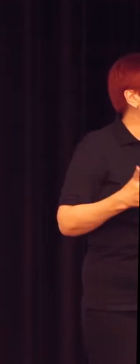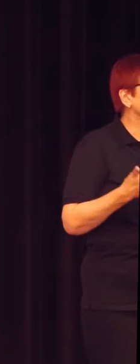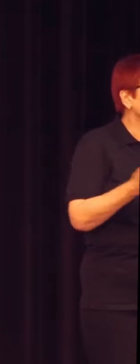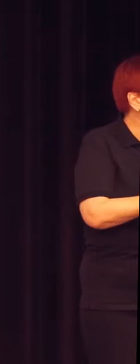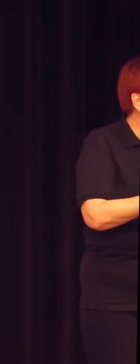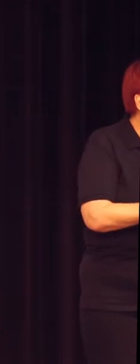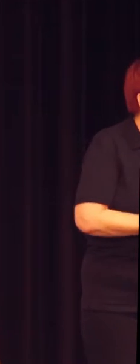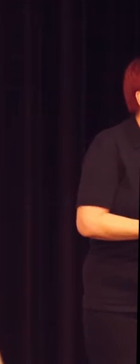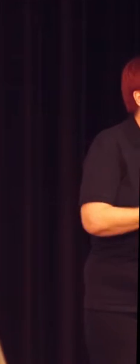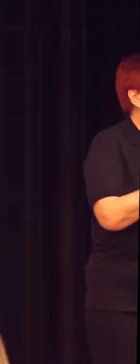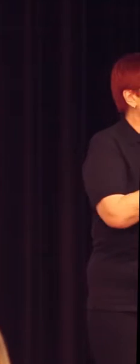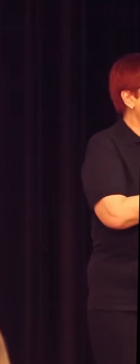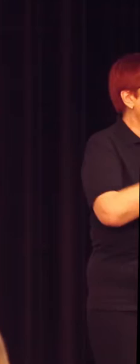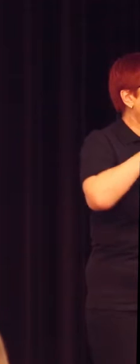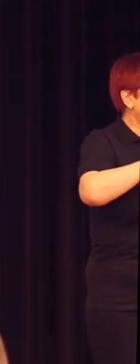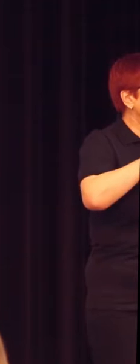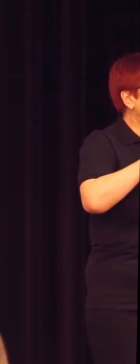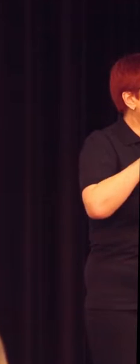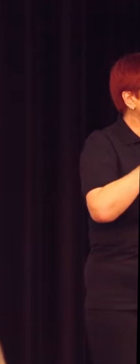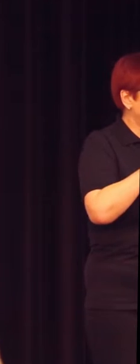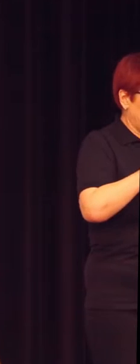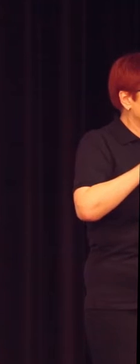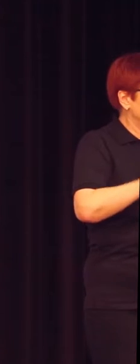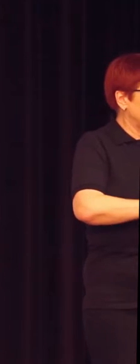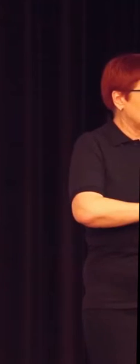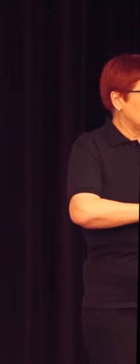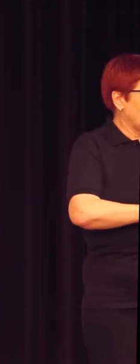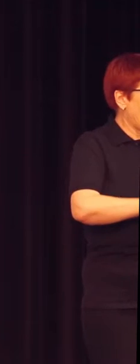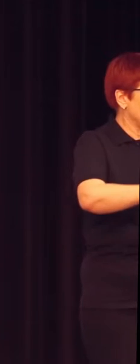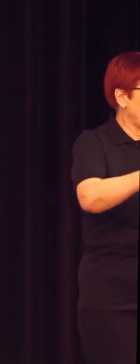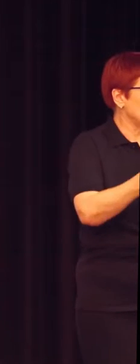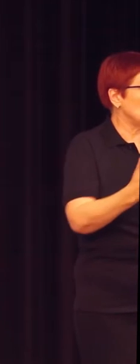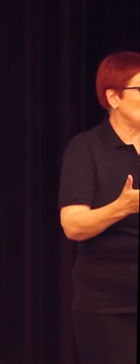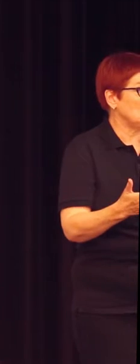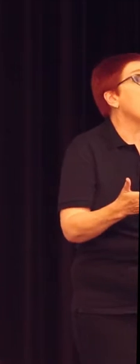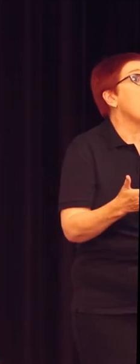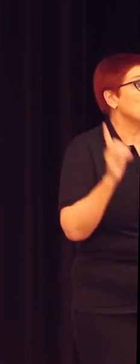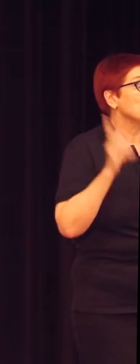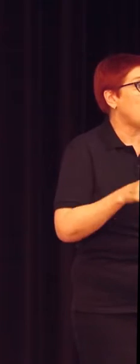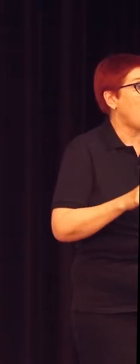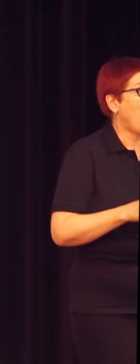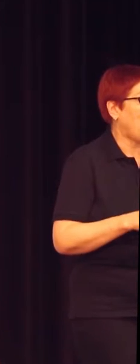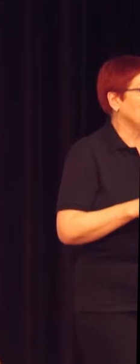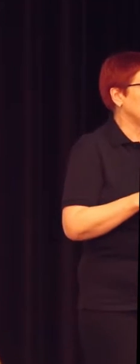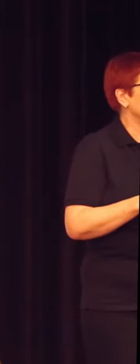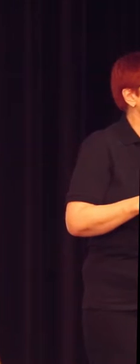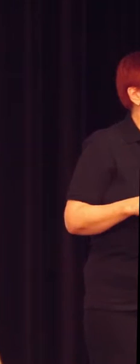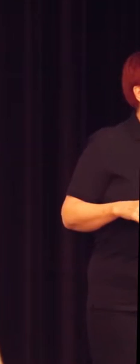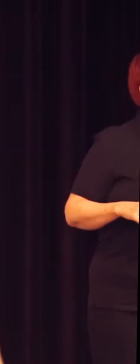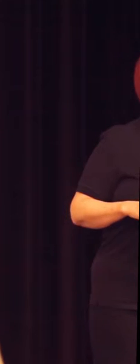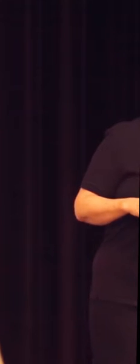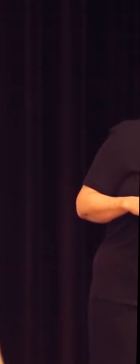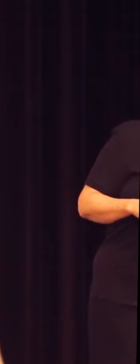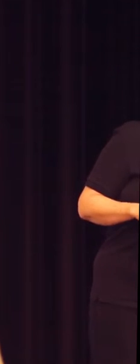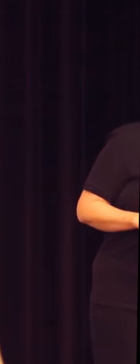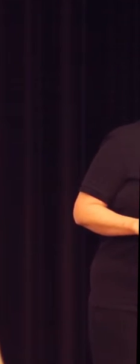RFID chips, little computer chips, which can track student movement, did get invented. And some of our staff would really like